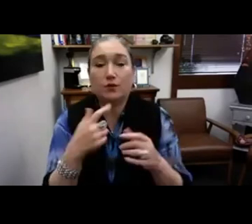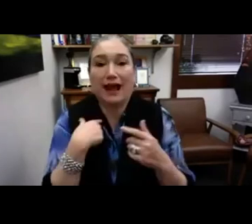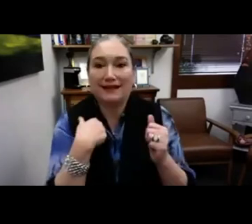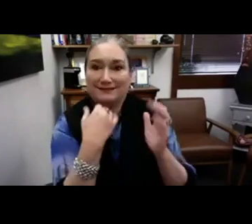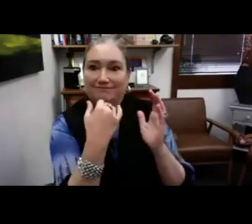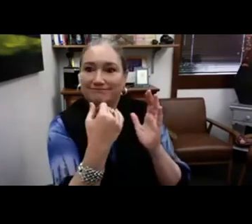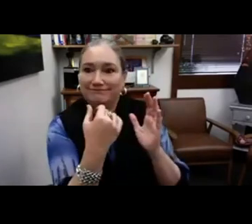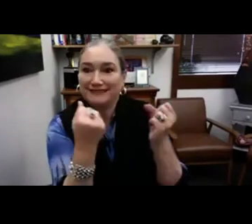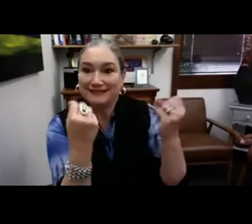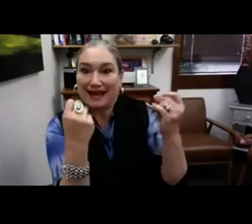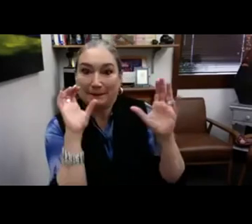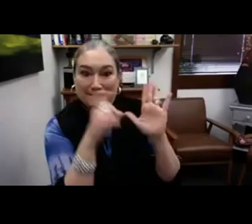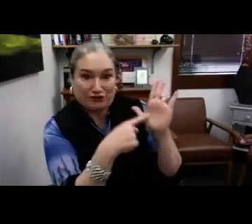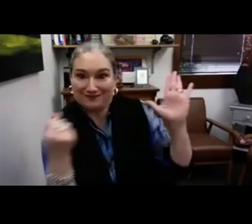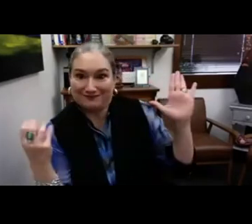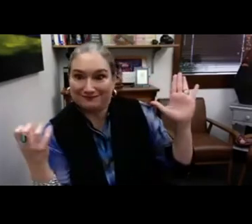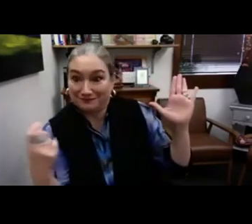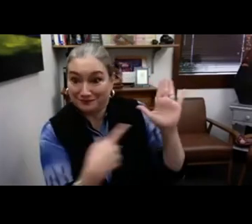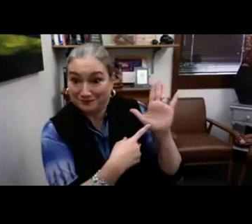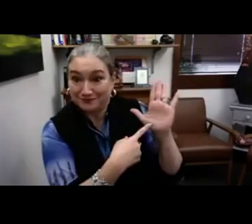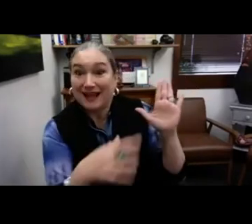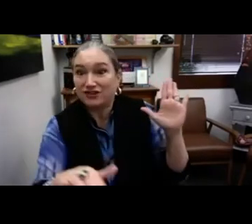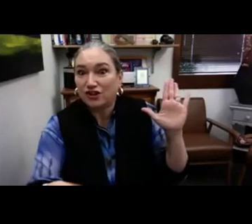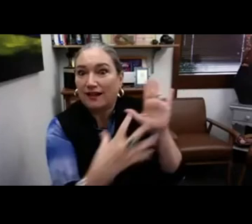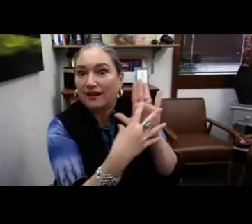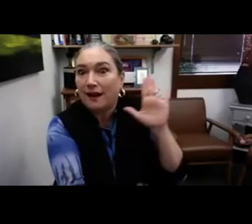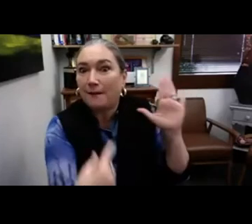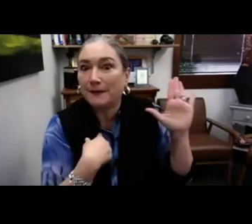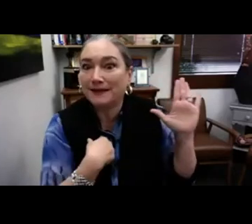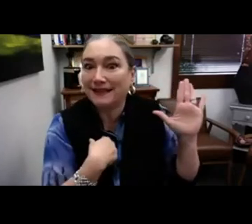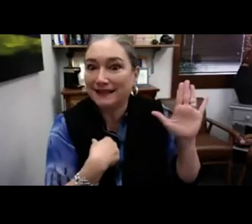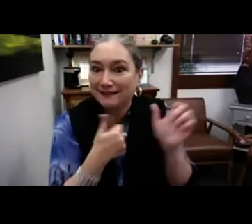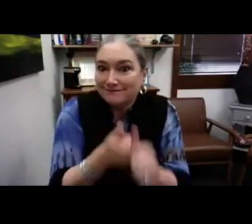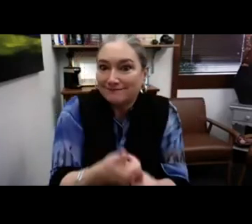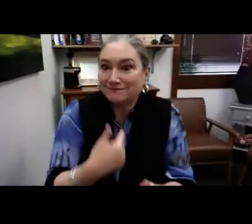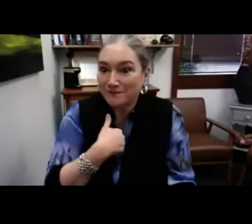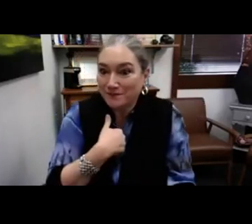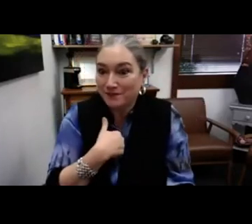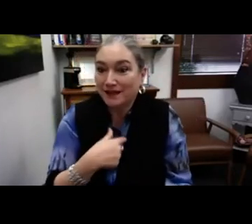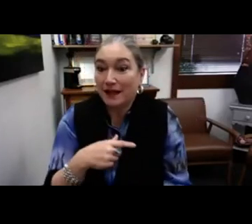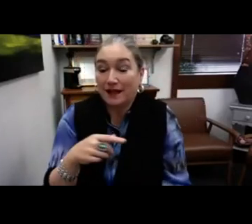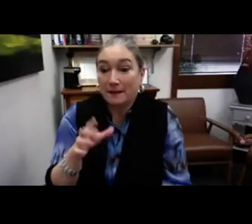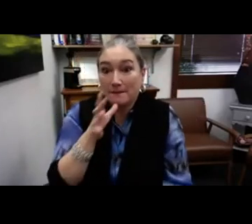Says that we did an activity where I would sign a picture and then the child would copy me.